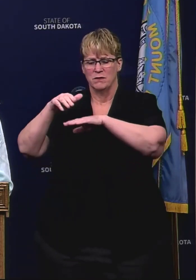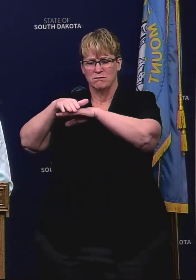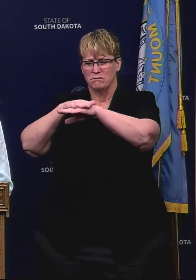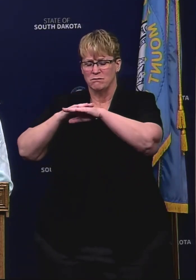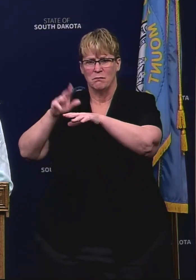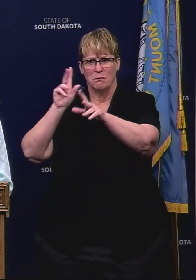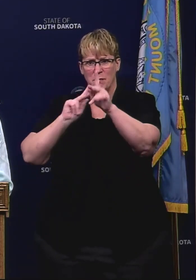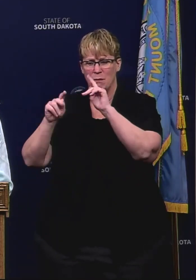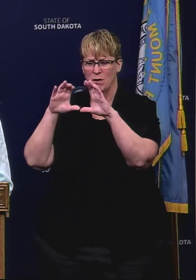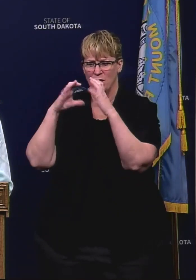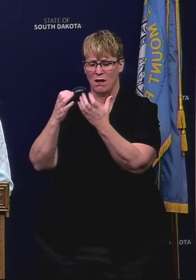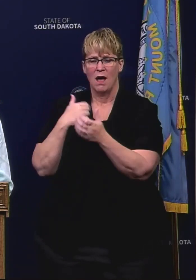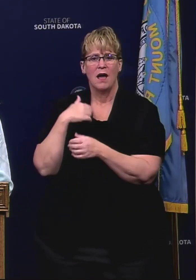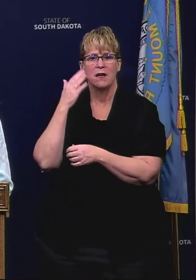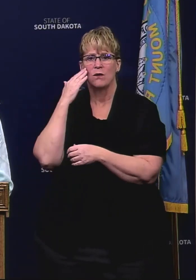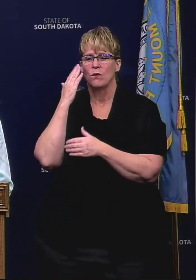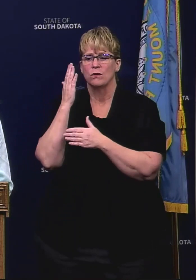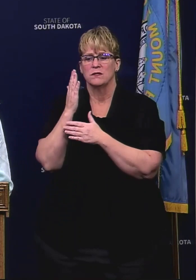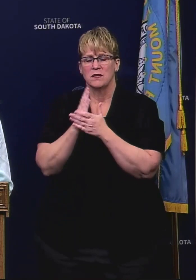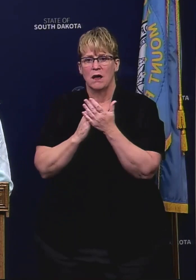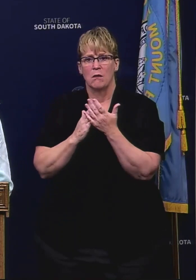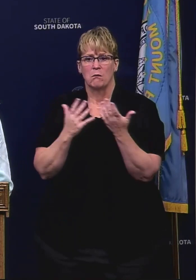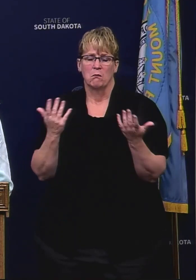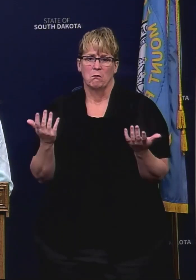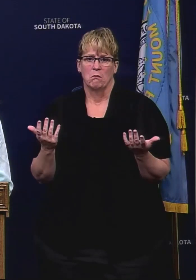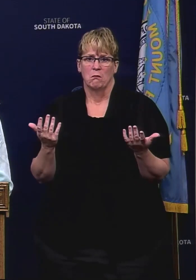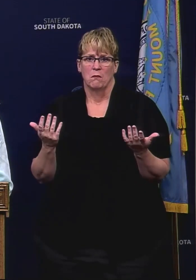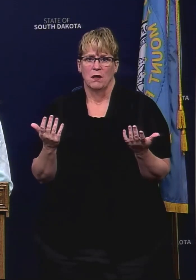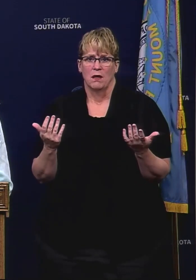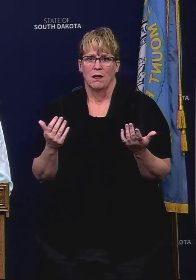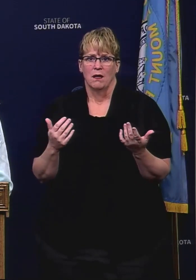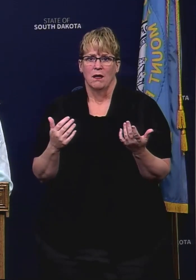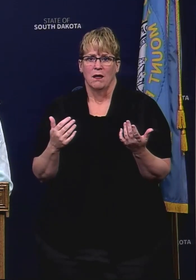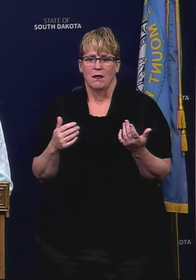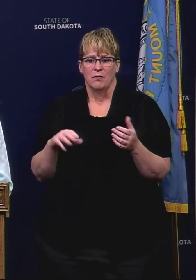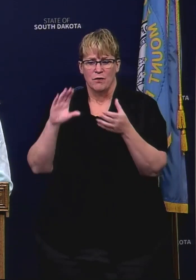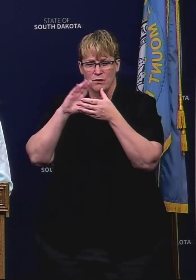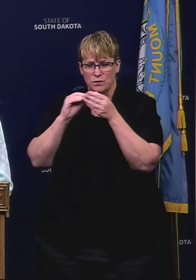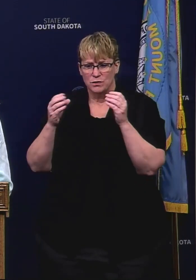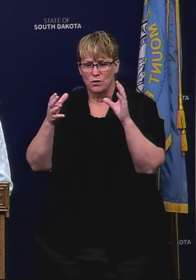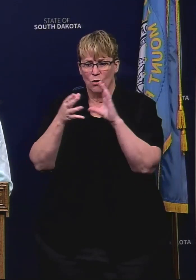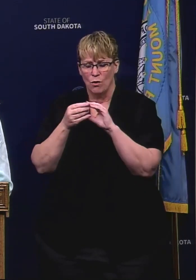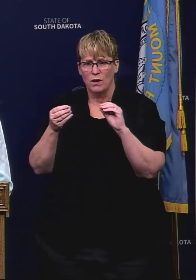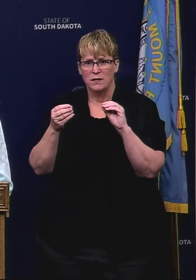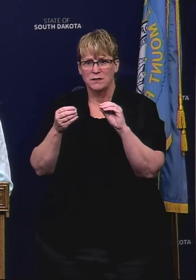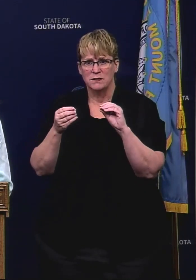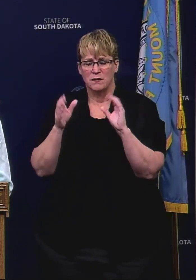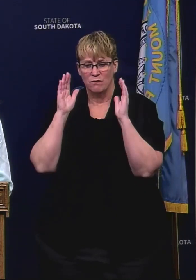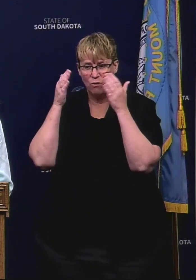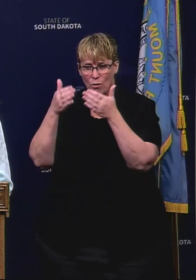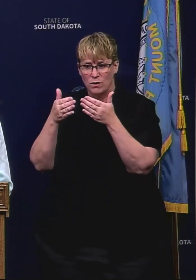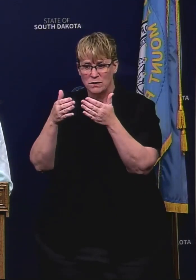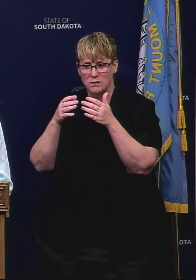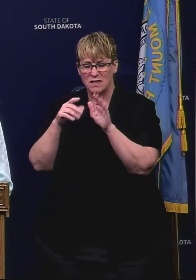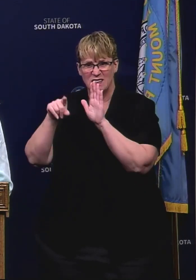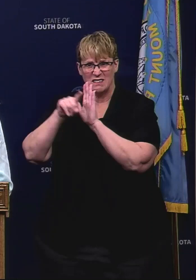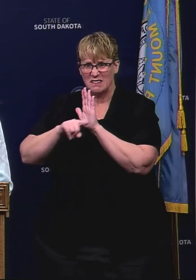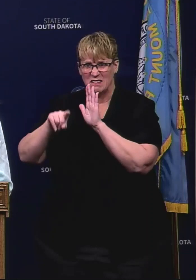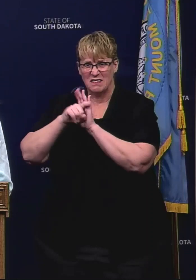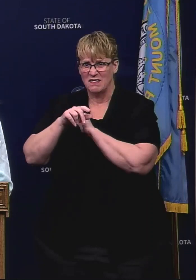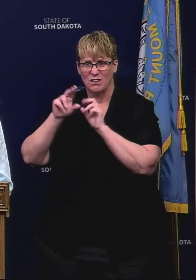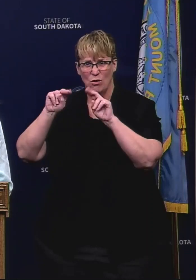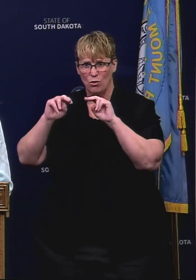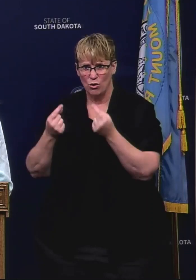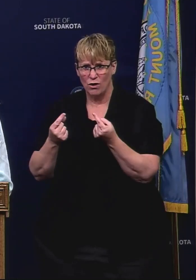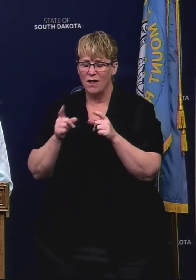and I know some there have been stories focused on that have been negative but yet we have worked very